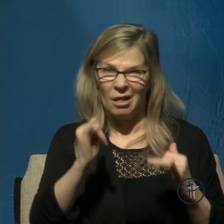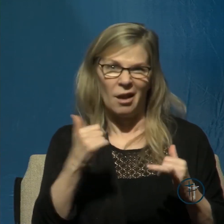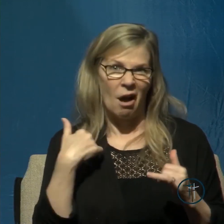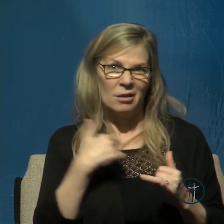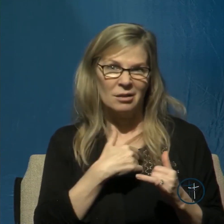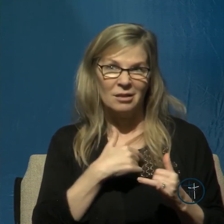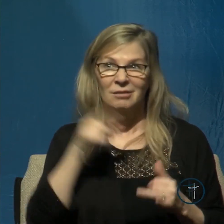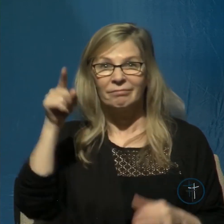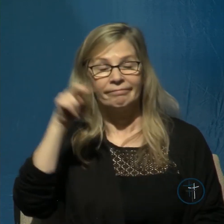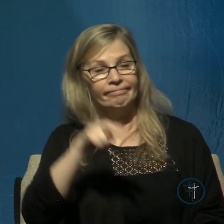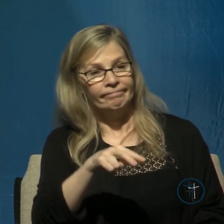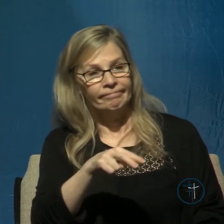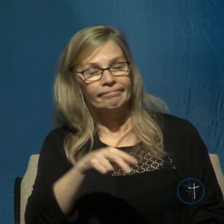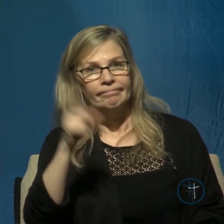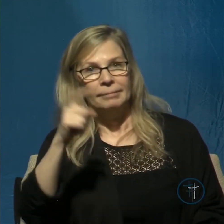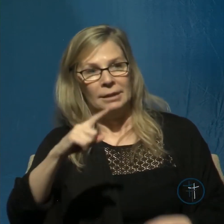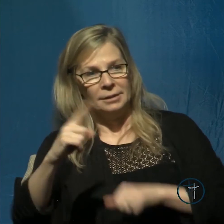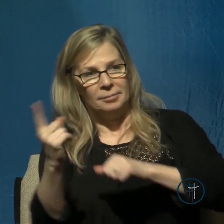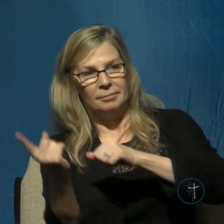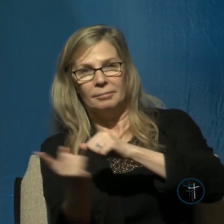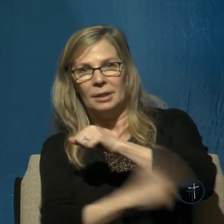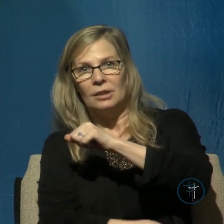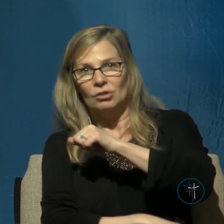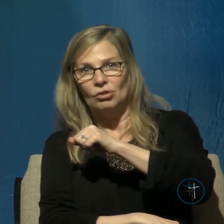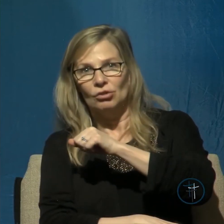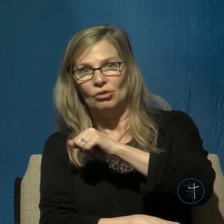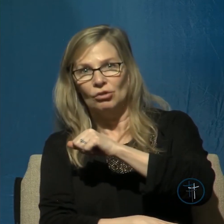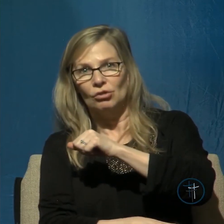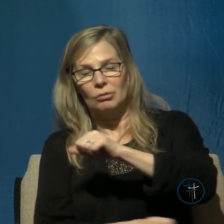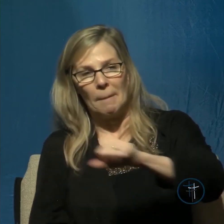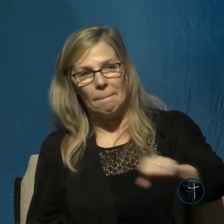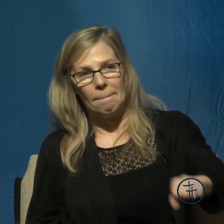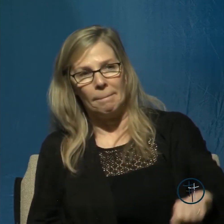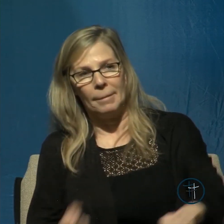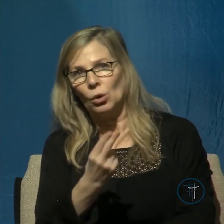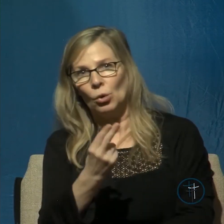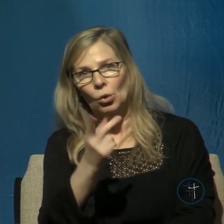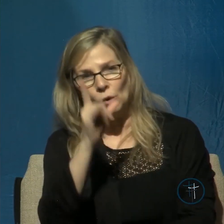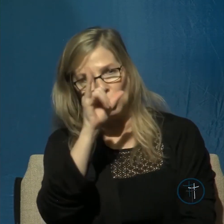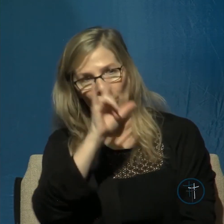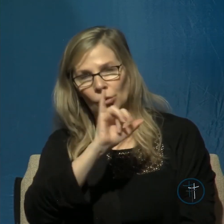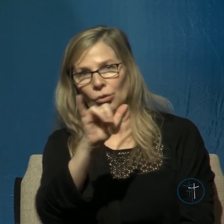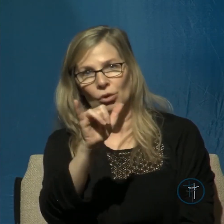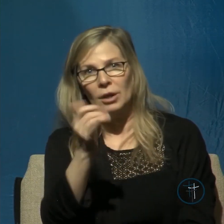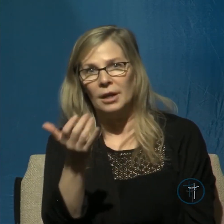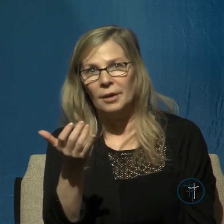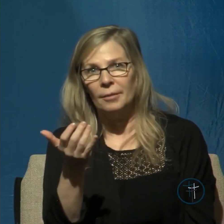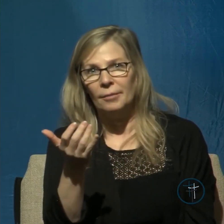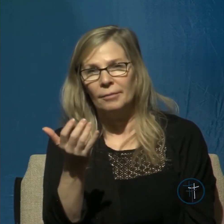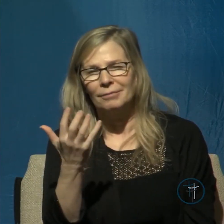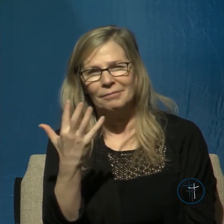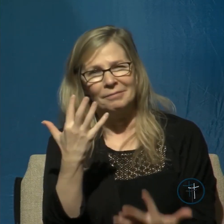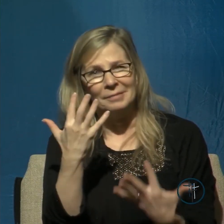accordingly and that for all of eternity how tragic how sad